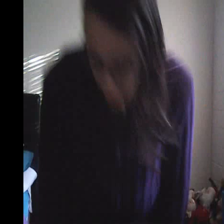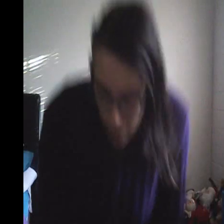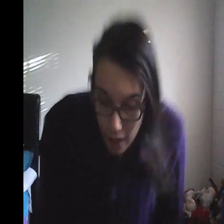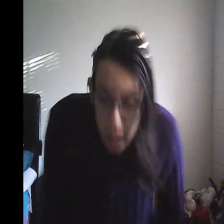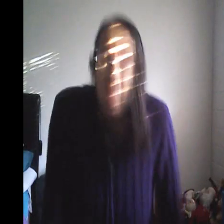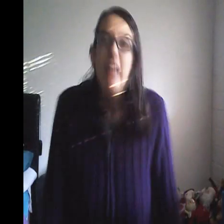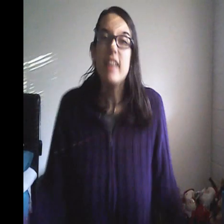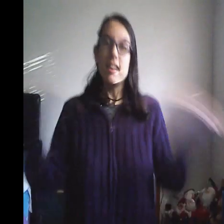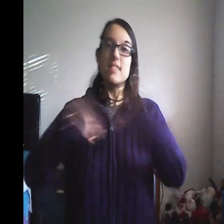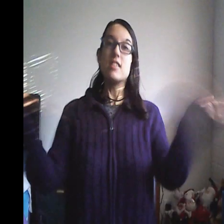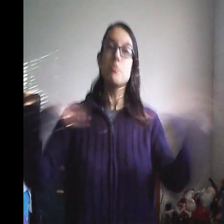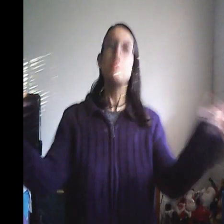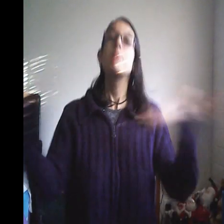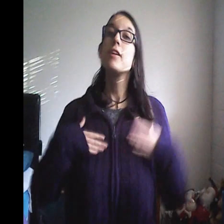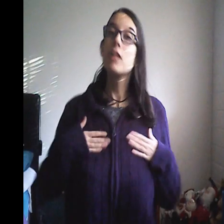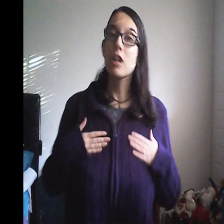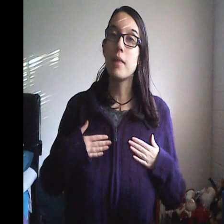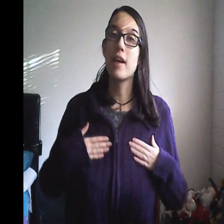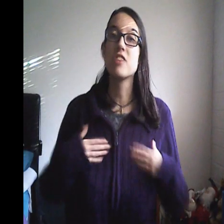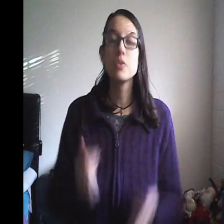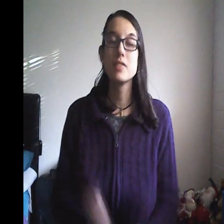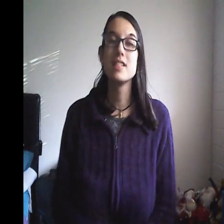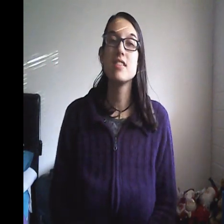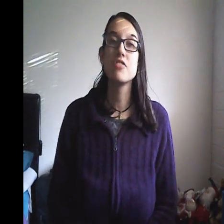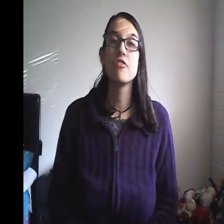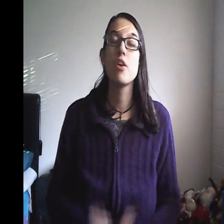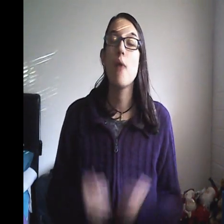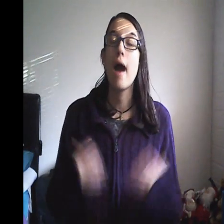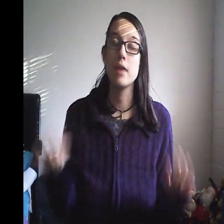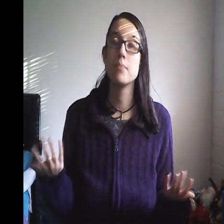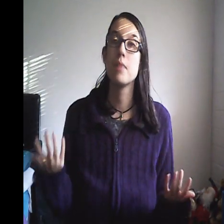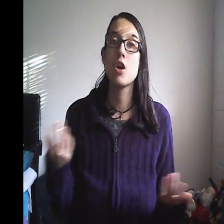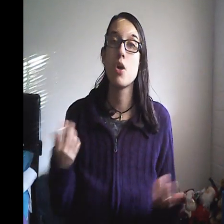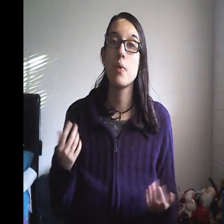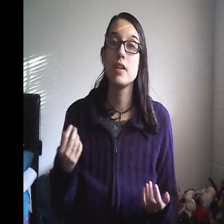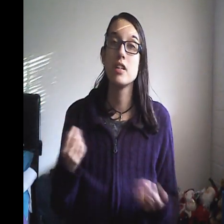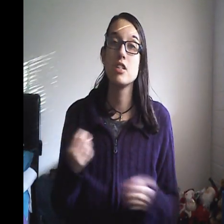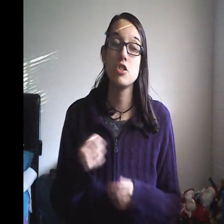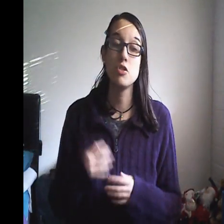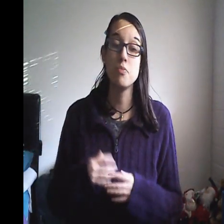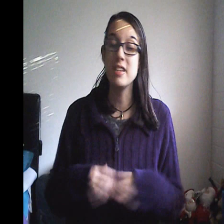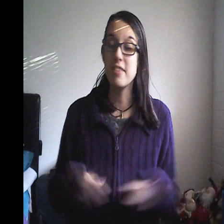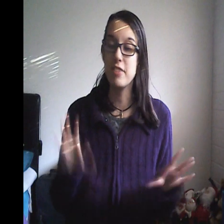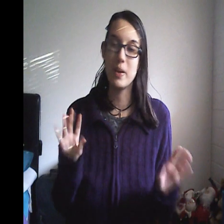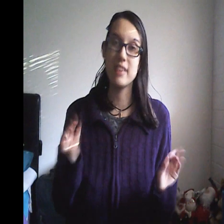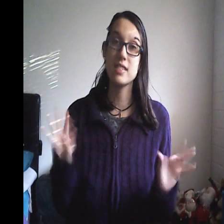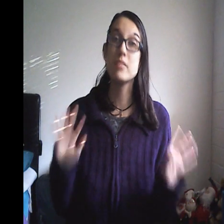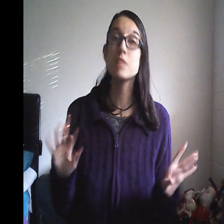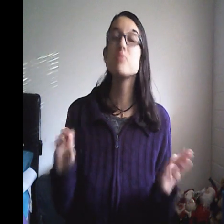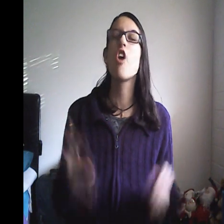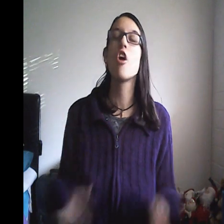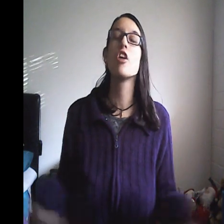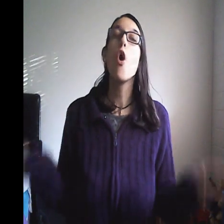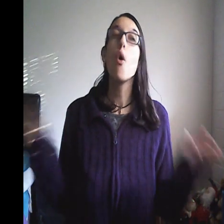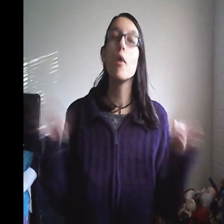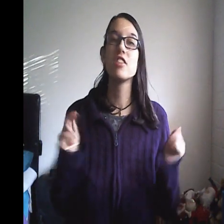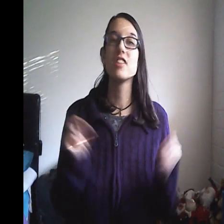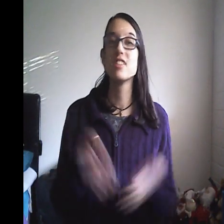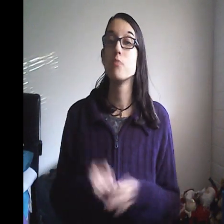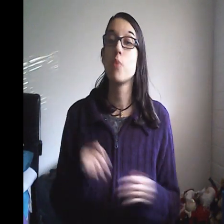Hey guys, it's my beauty glitter and my hair. in today's video, I am going to be giving you guys some tips on what I think is important